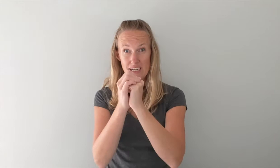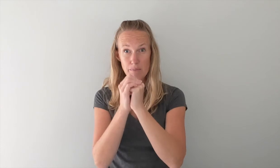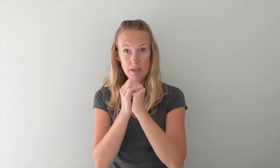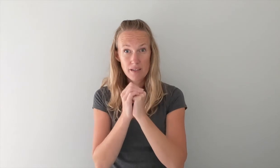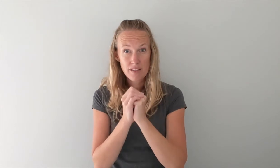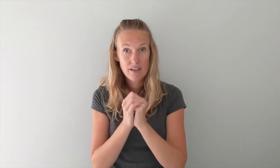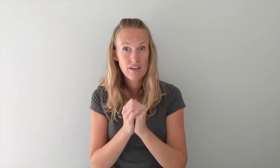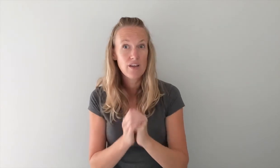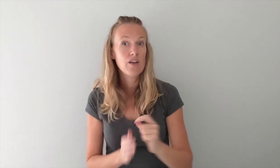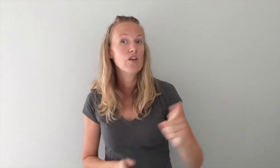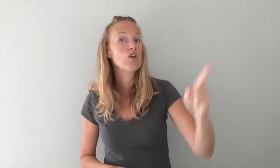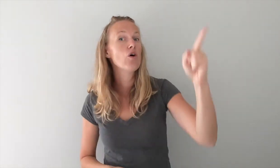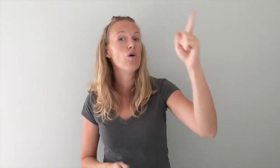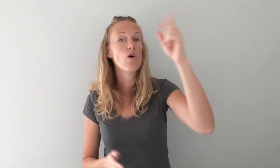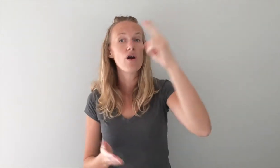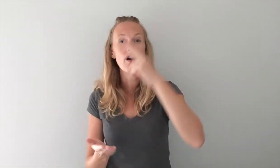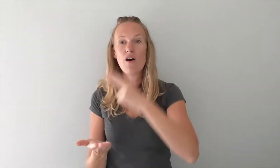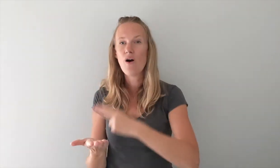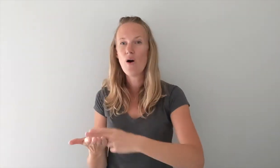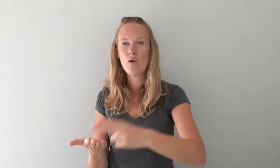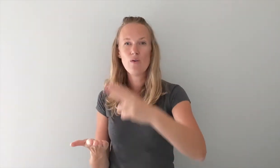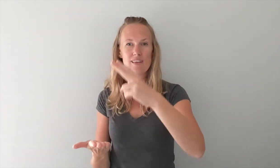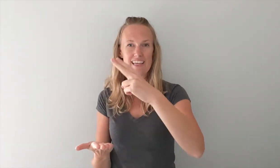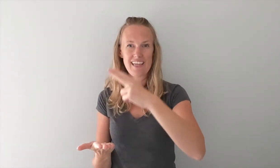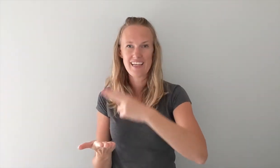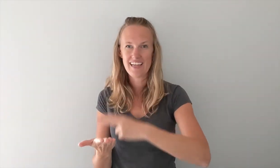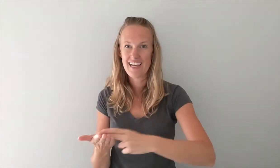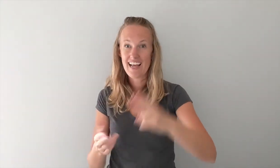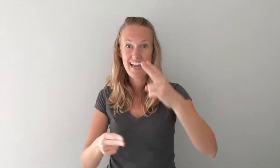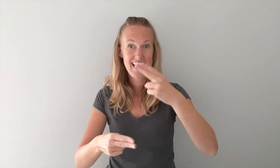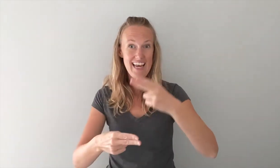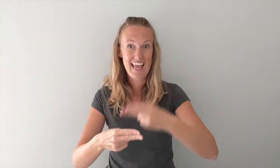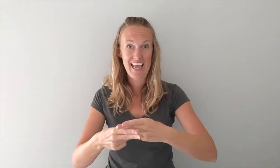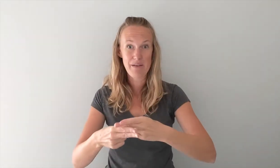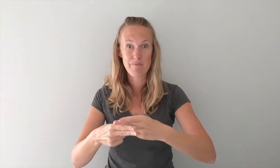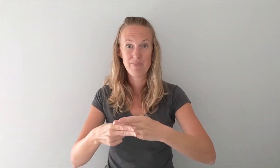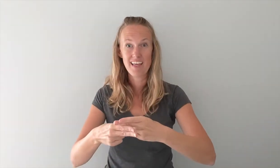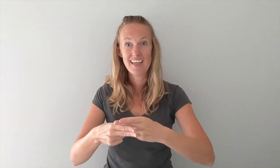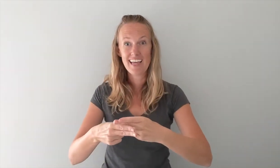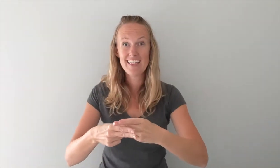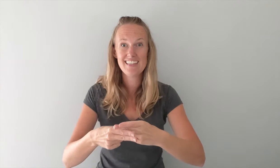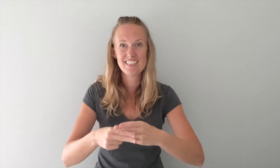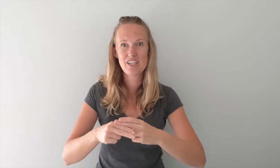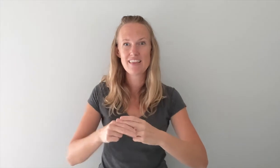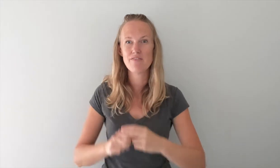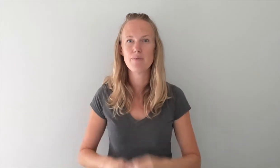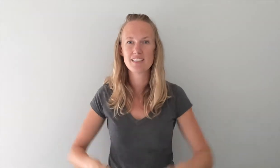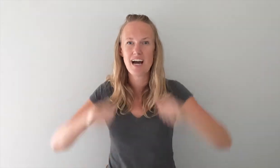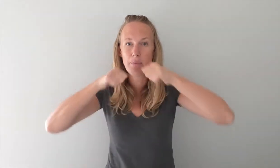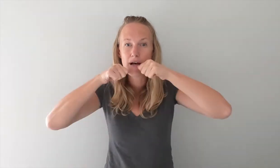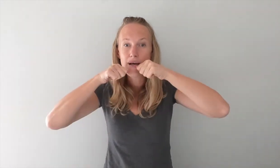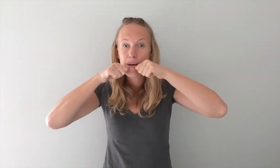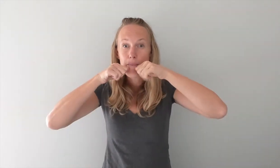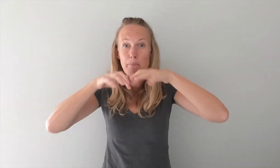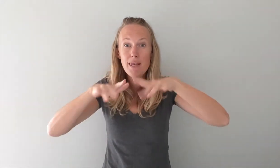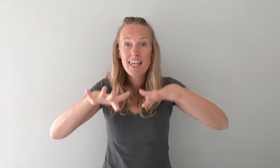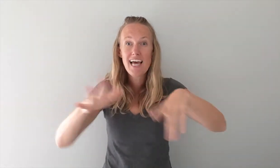your holy name okay let's try that from the top bless